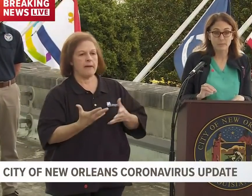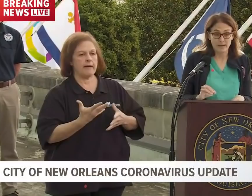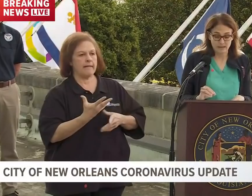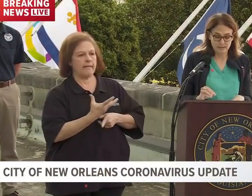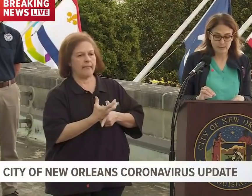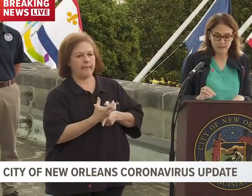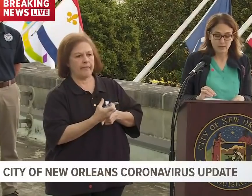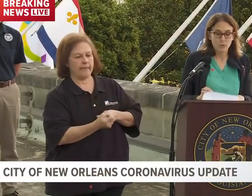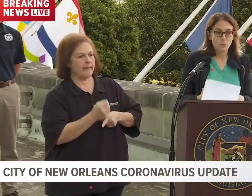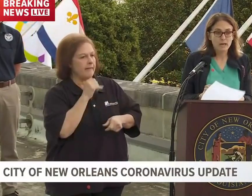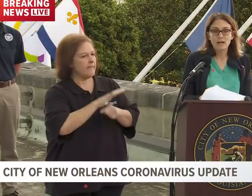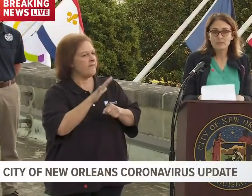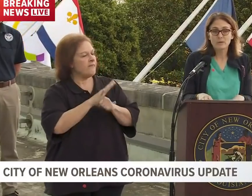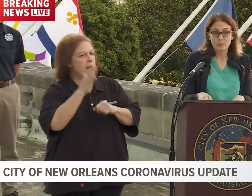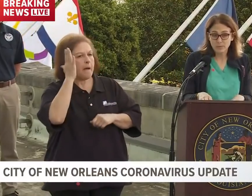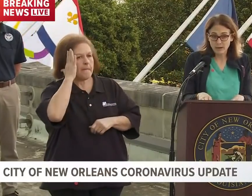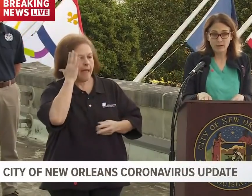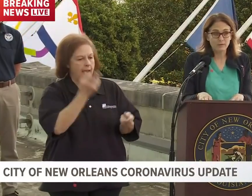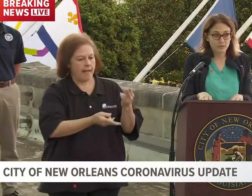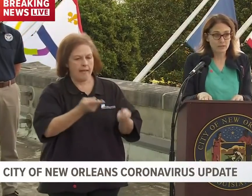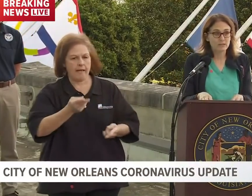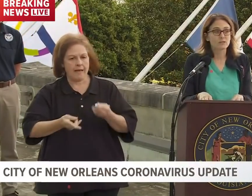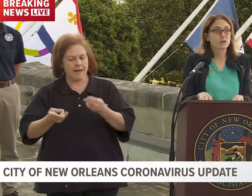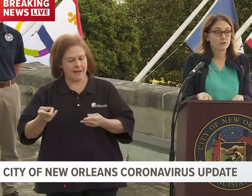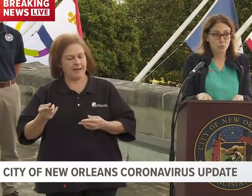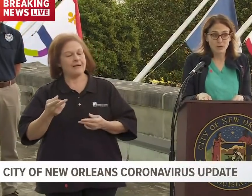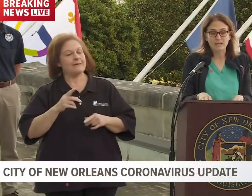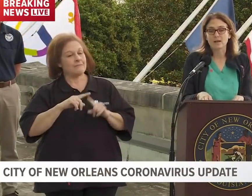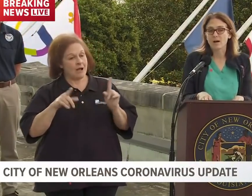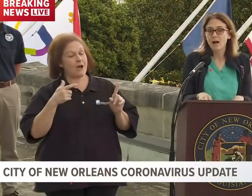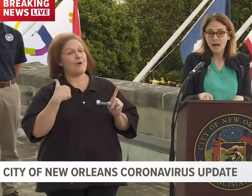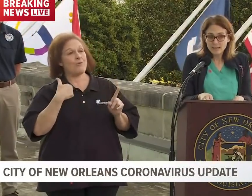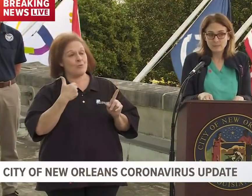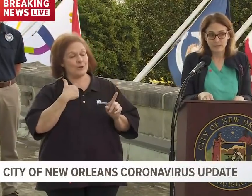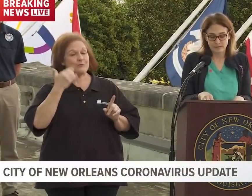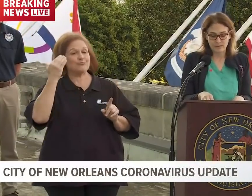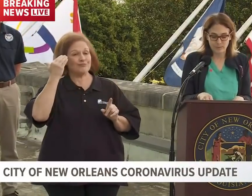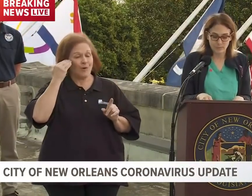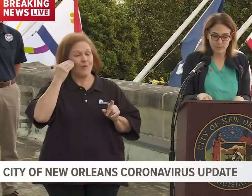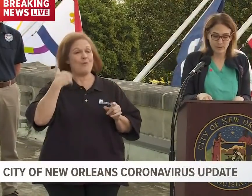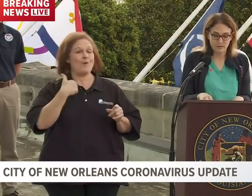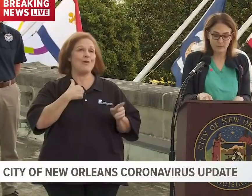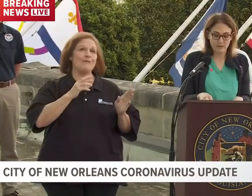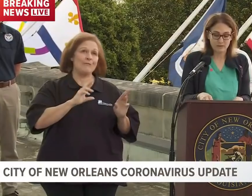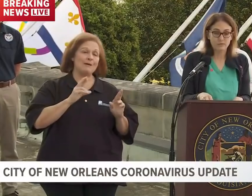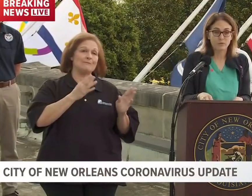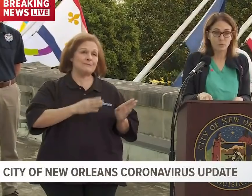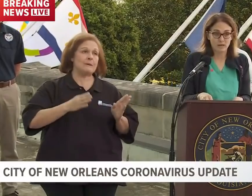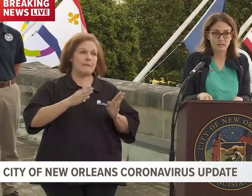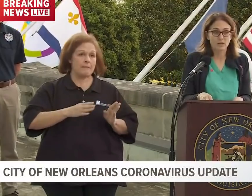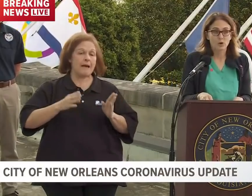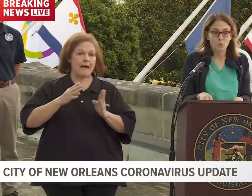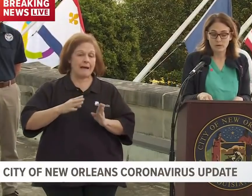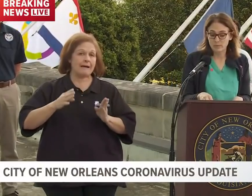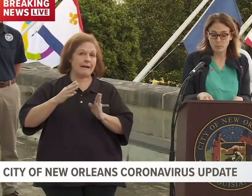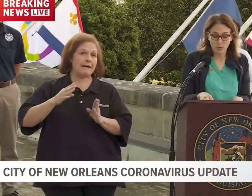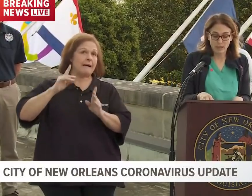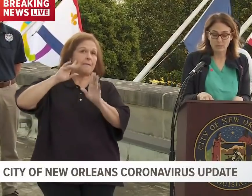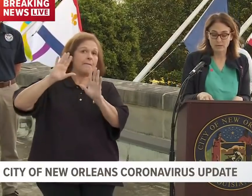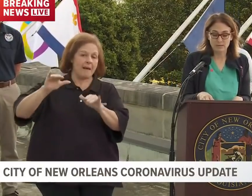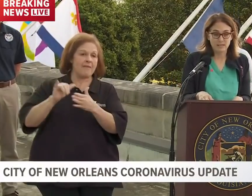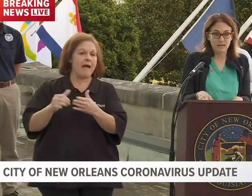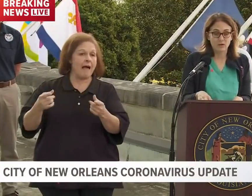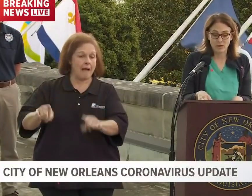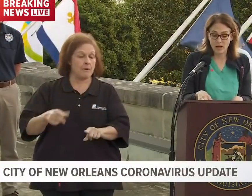hospital beds. We have been preparing for this for weeks. Our hospitals have been preparing for this for weeks. We have been